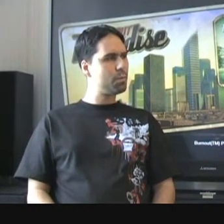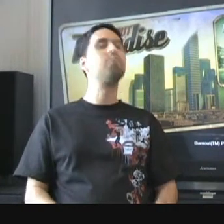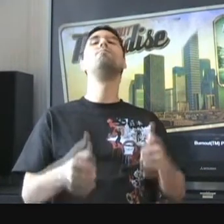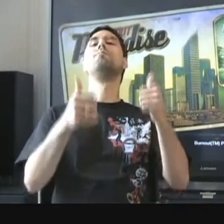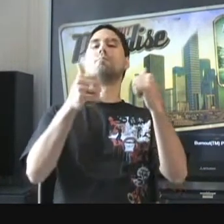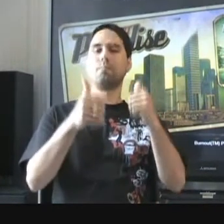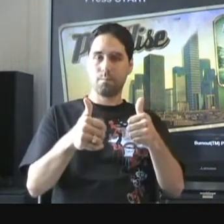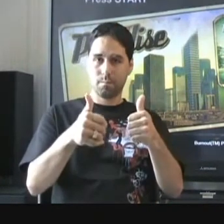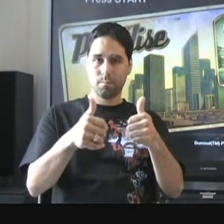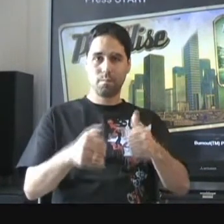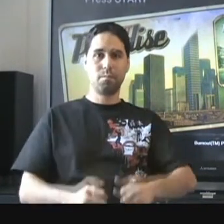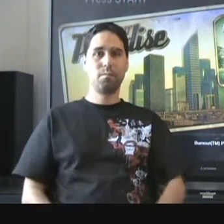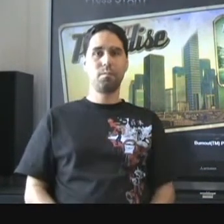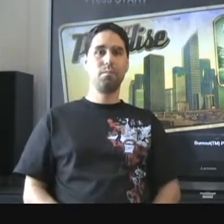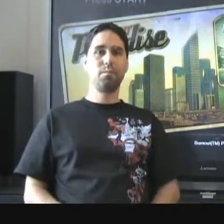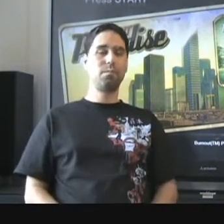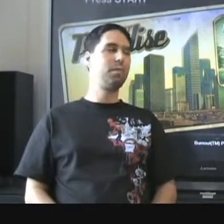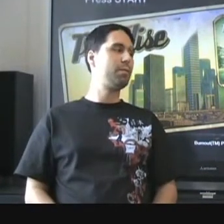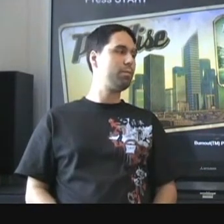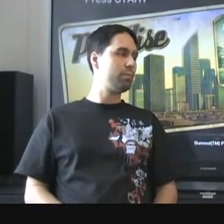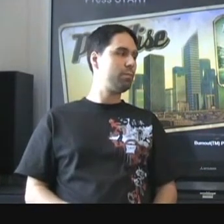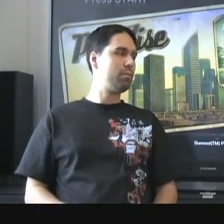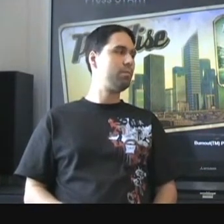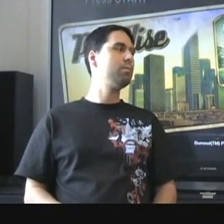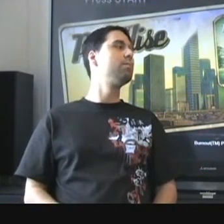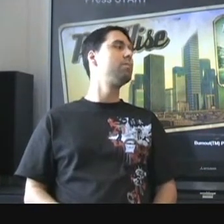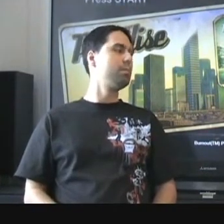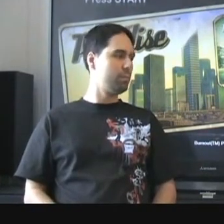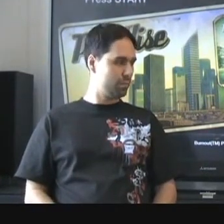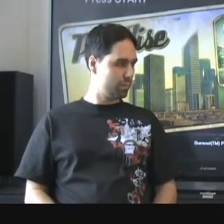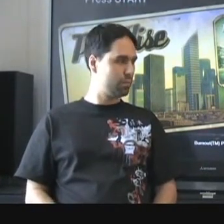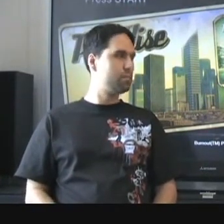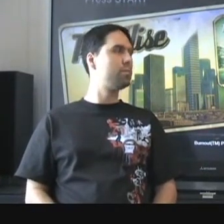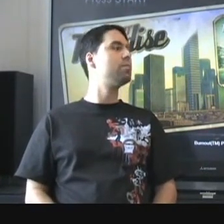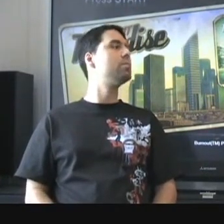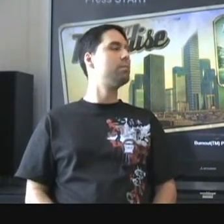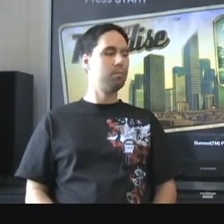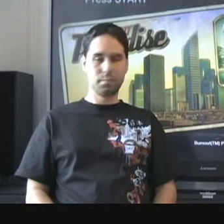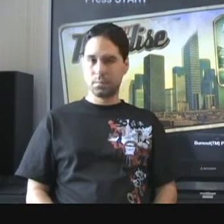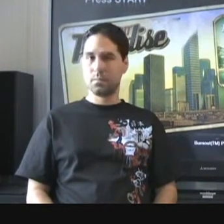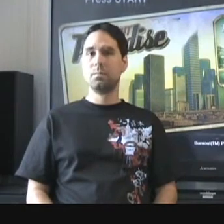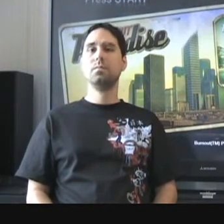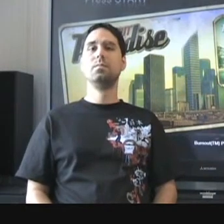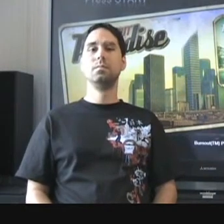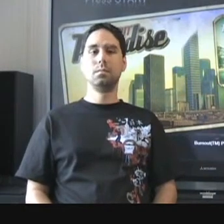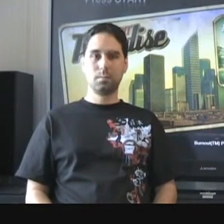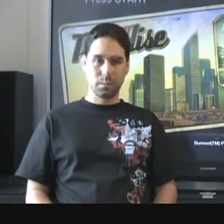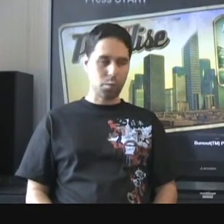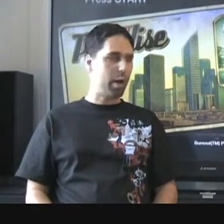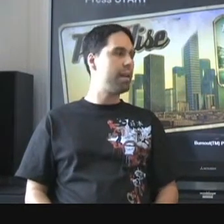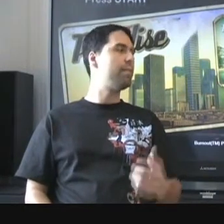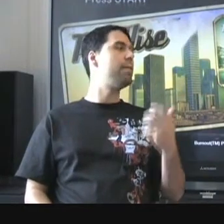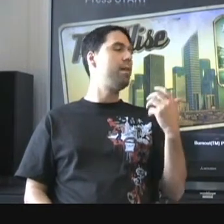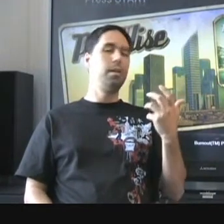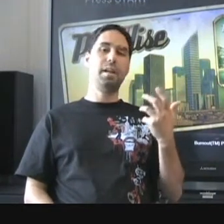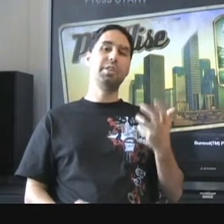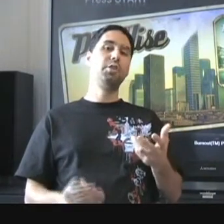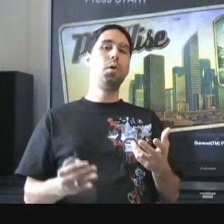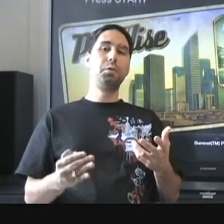get a higher level of the car that you're in. So each car that you unlock has its own burning root. Right. And as you're going through